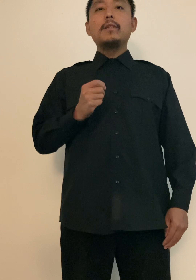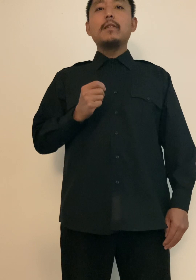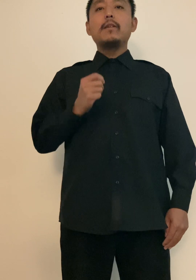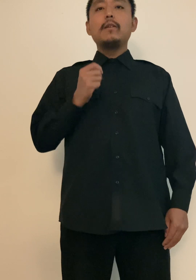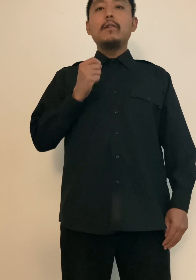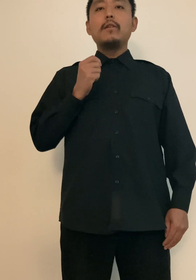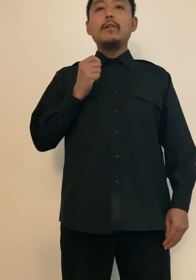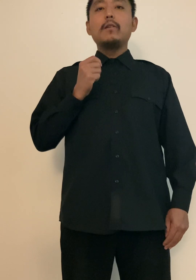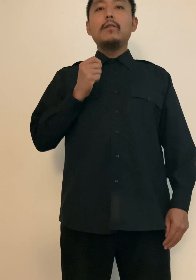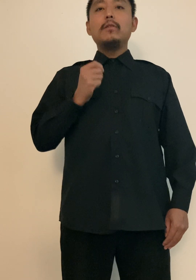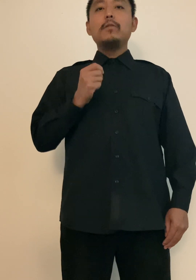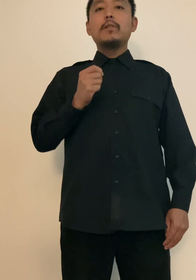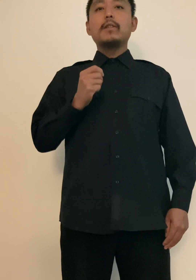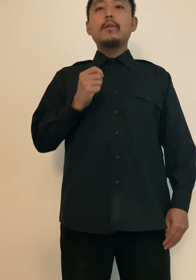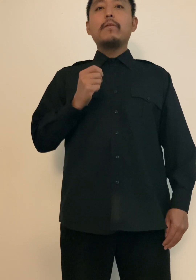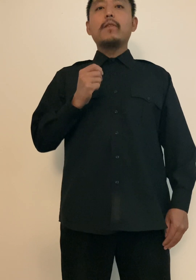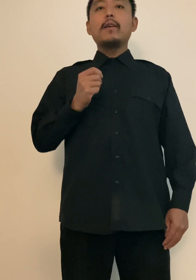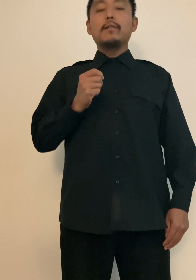new system of things,